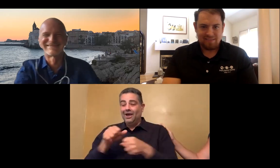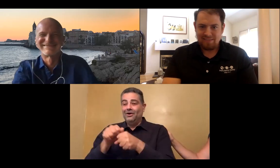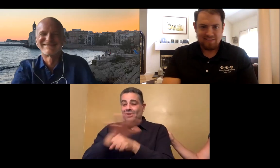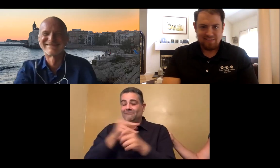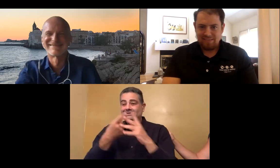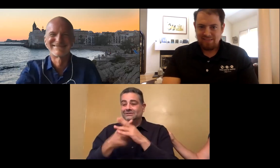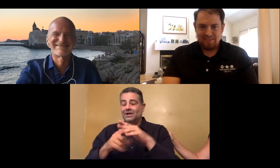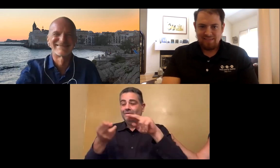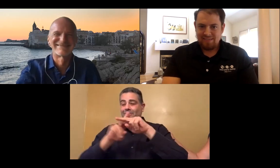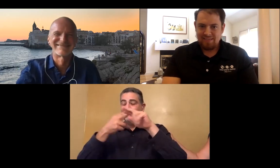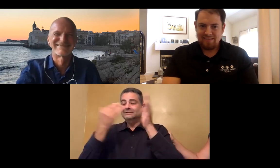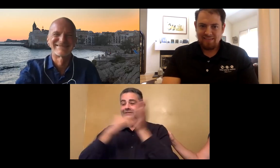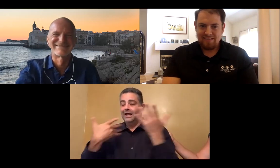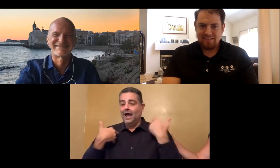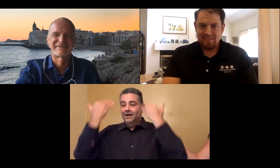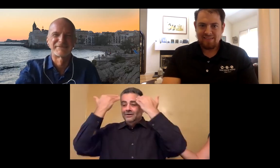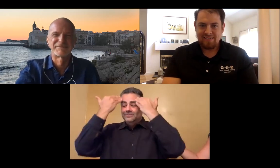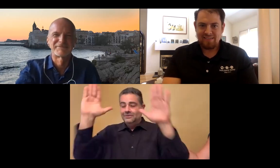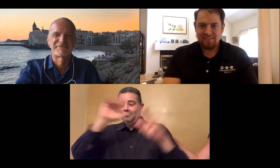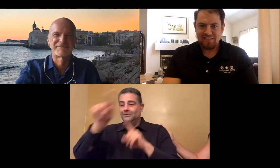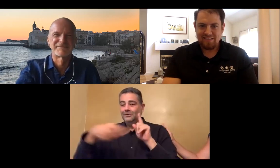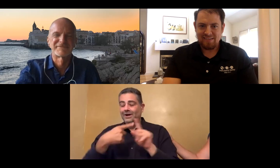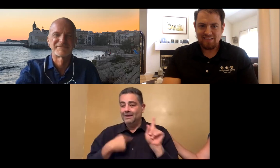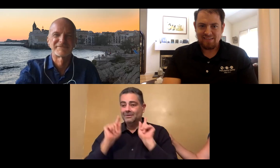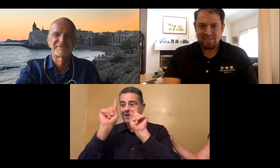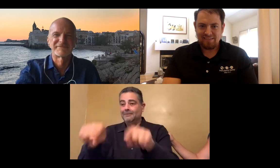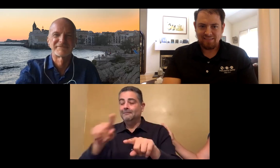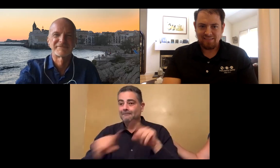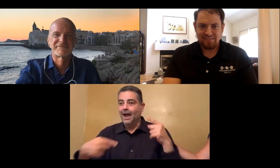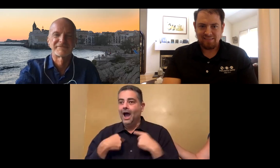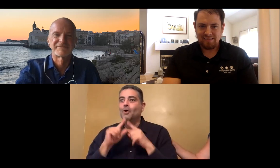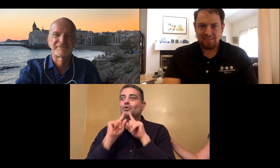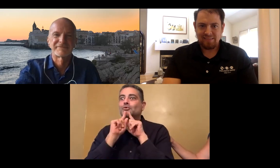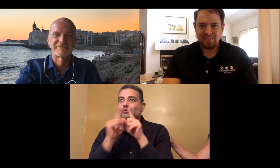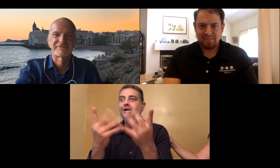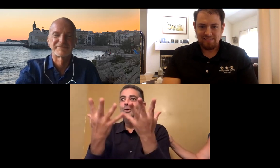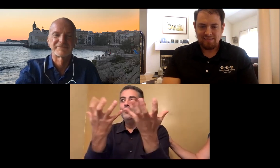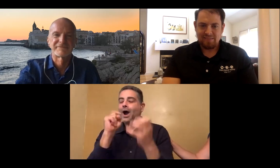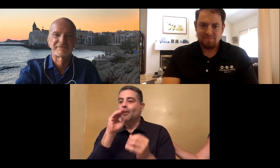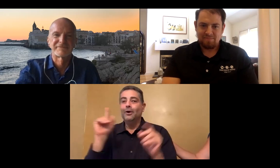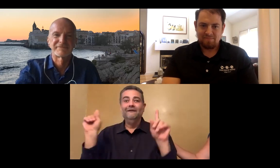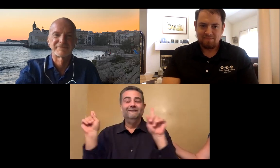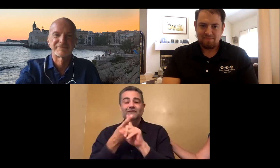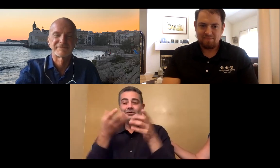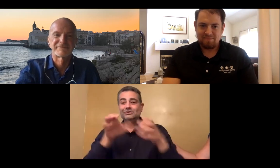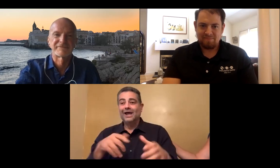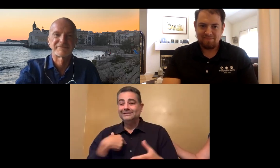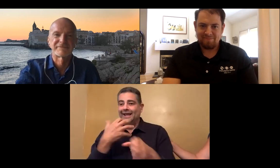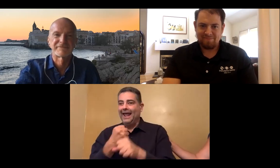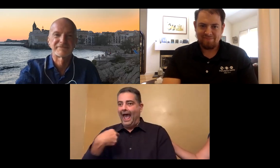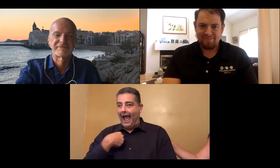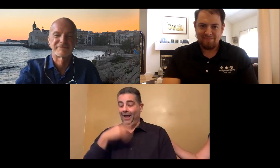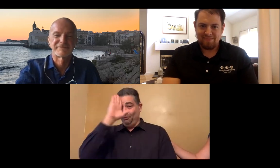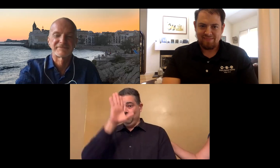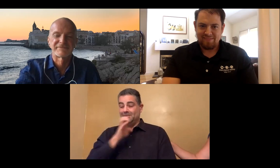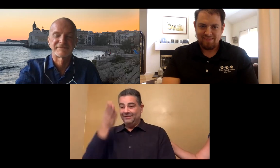I thought we were finally free of everything, but now COVID is resurging. So I don't know what I'll be able to get everywhere, but I can't